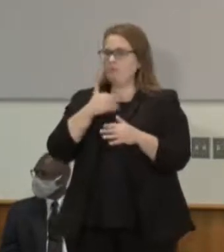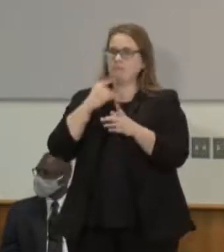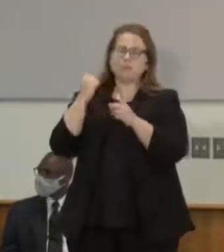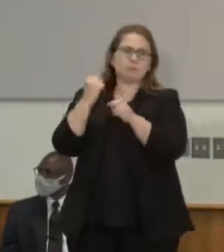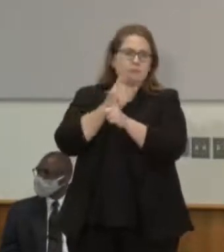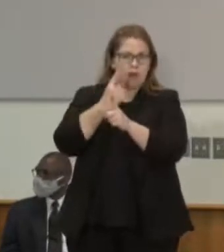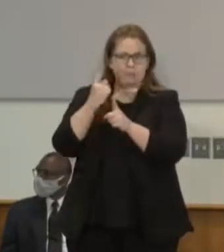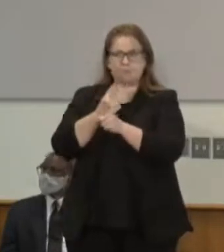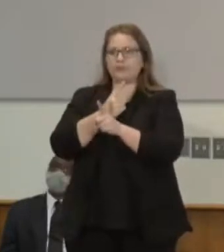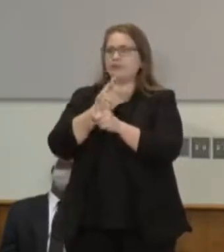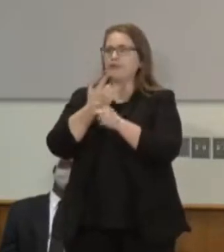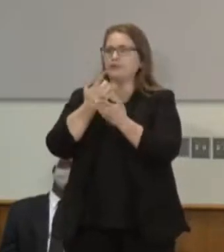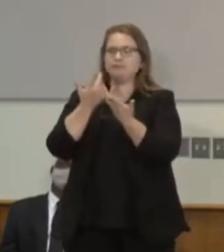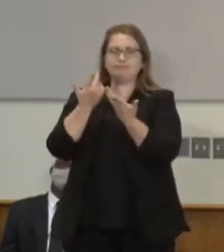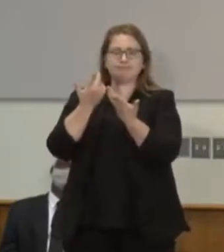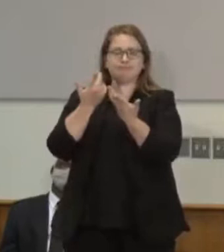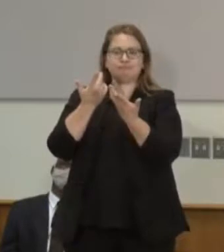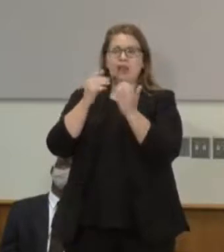address what